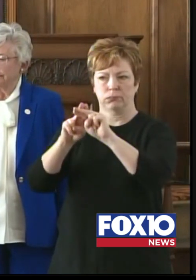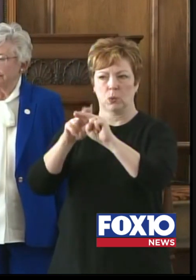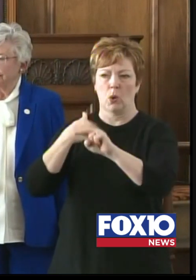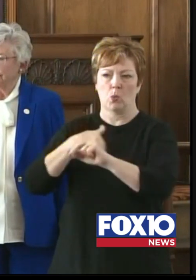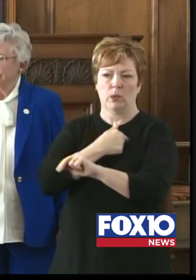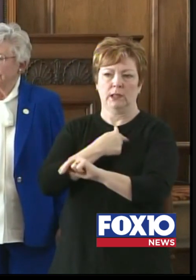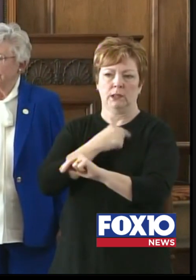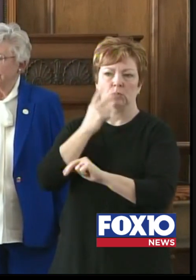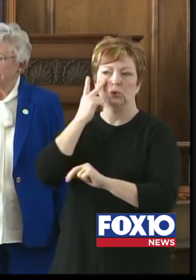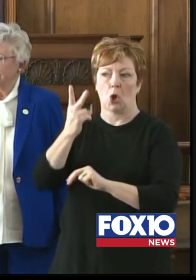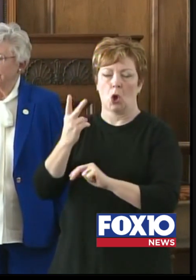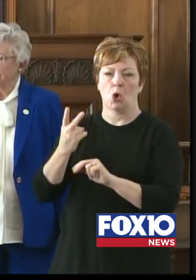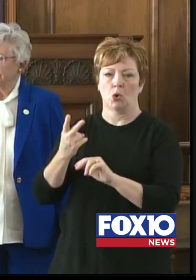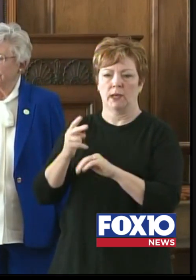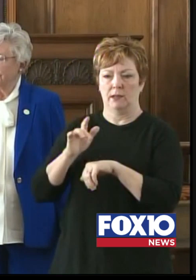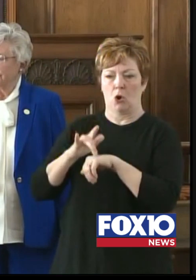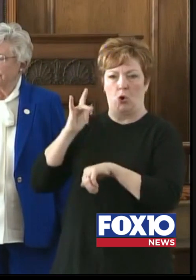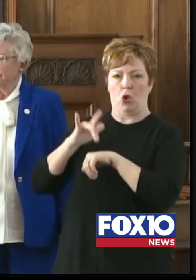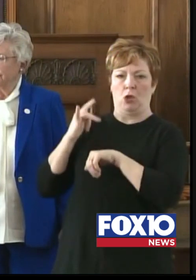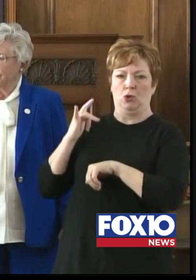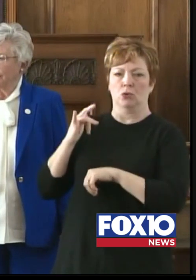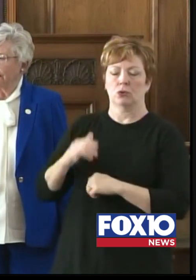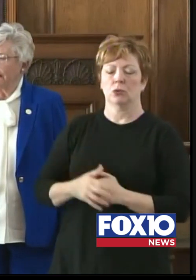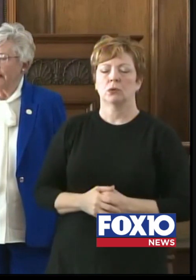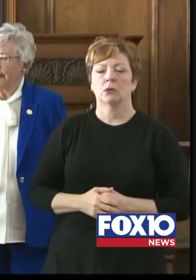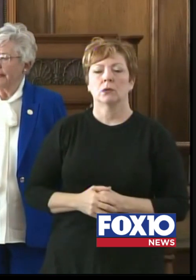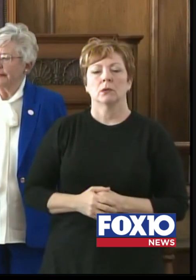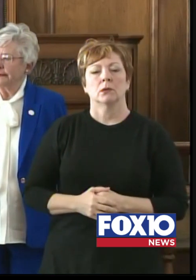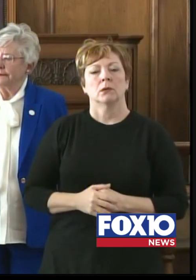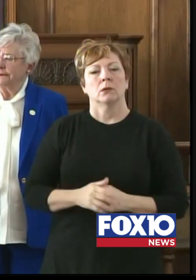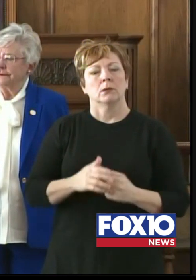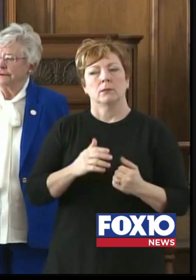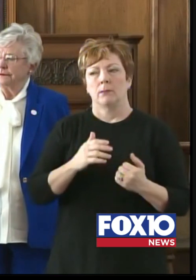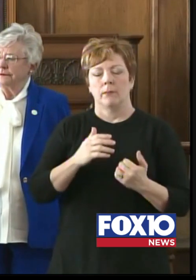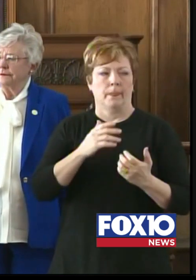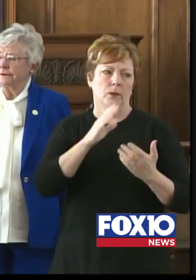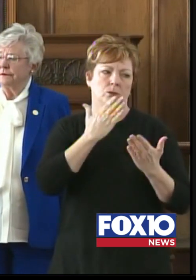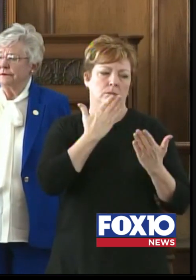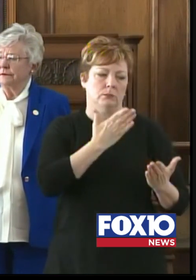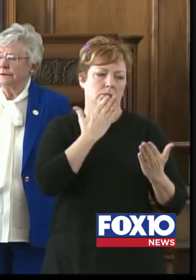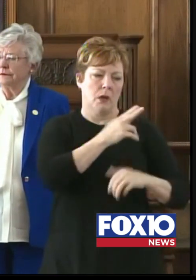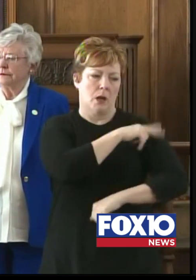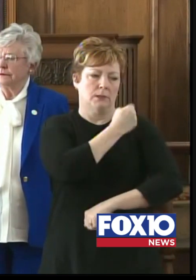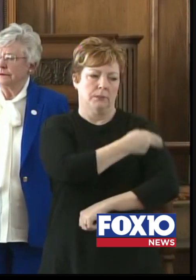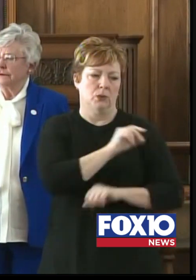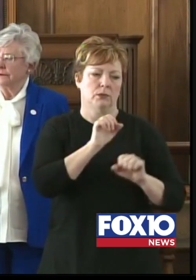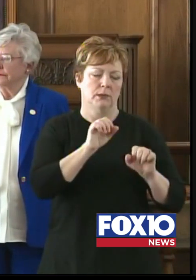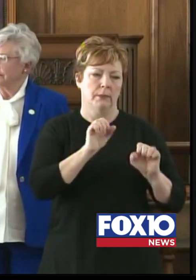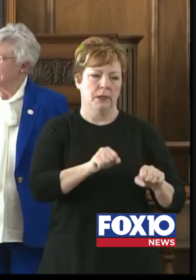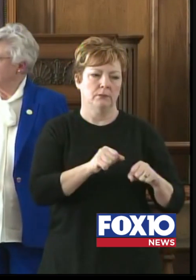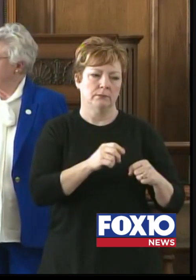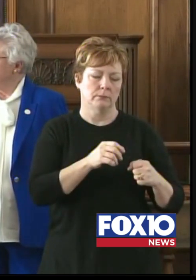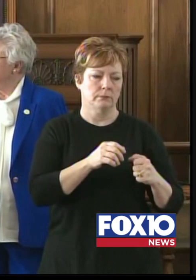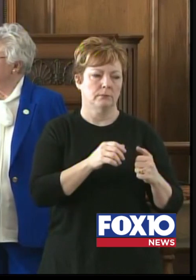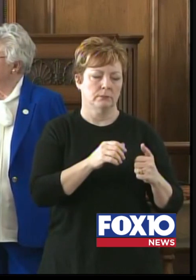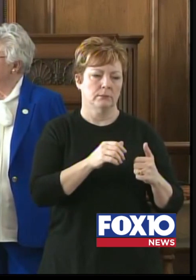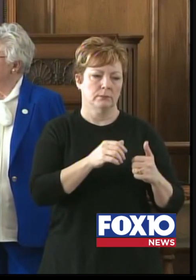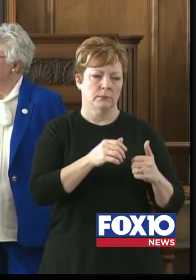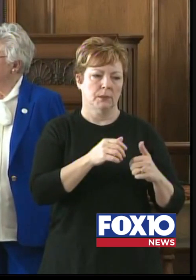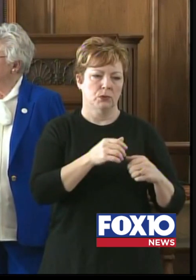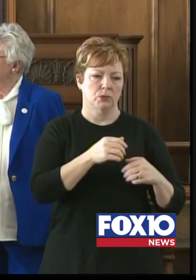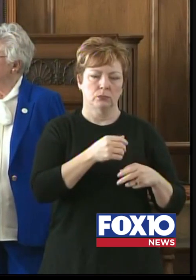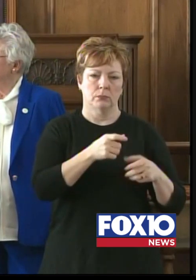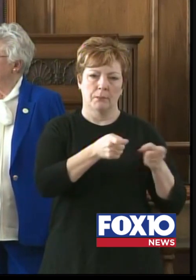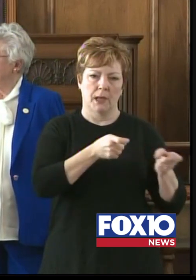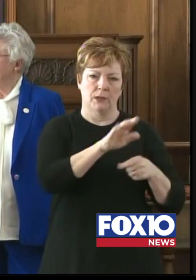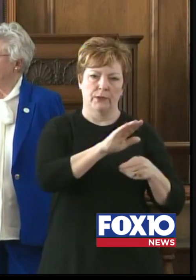saw earlier on. We're very pleased at how hospitals have been able to preserve their capacity. They have